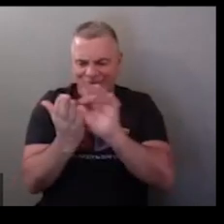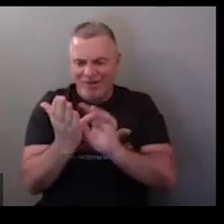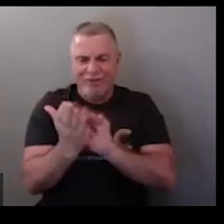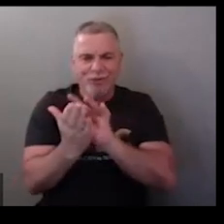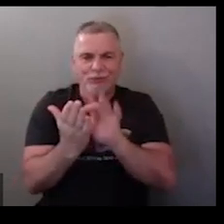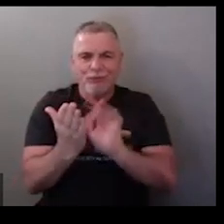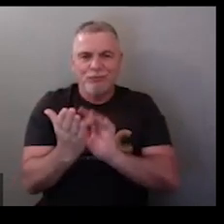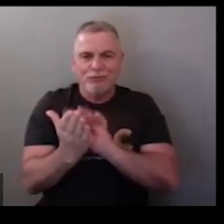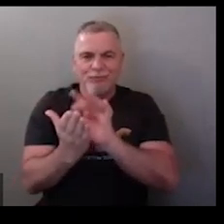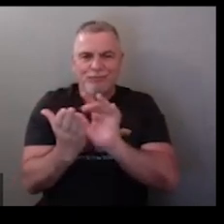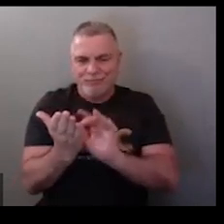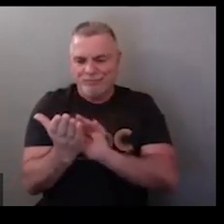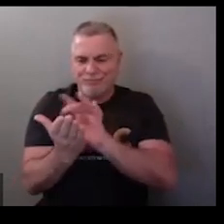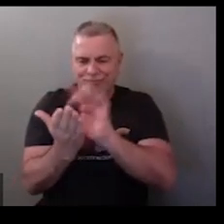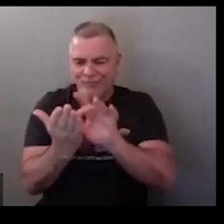calculator